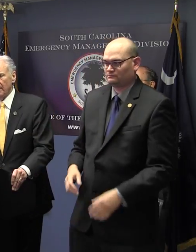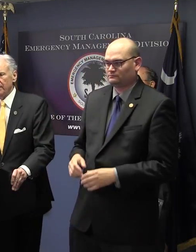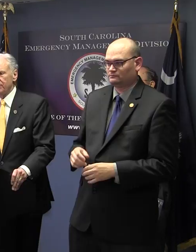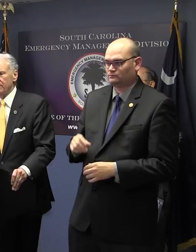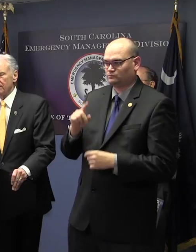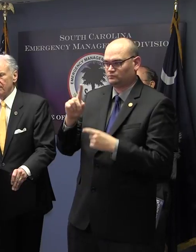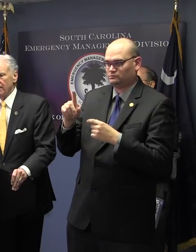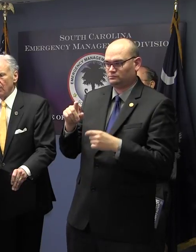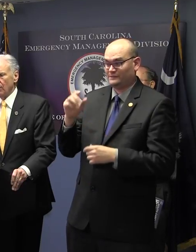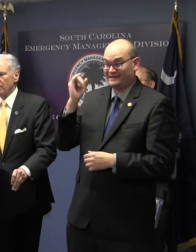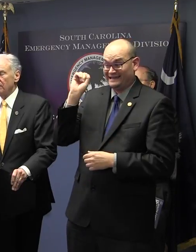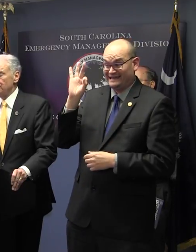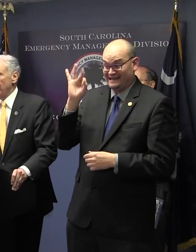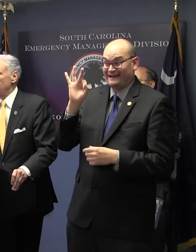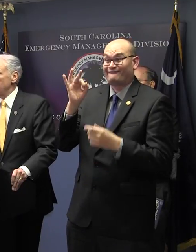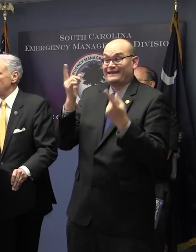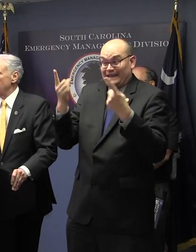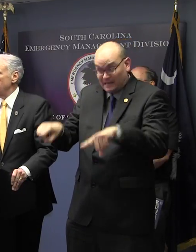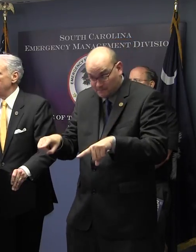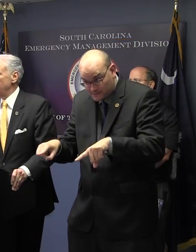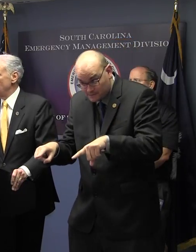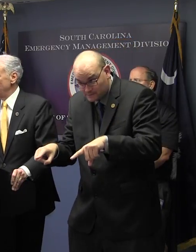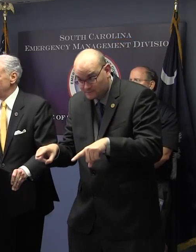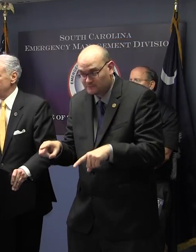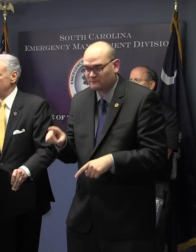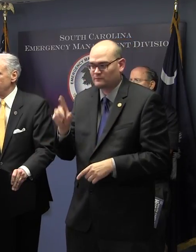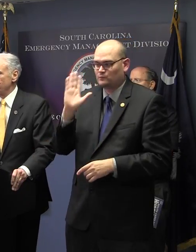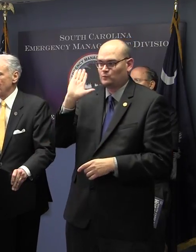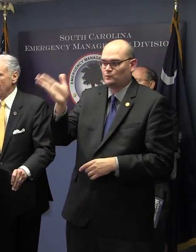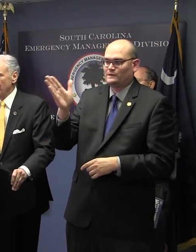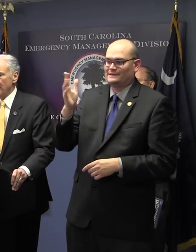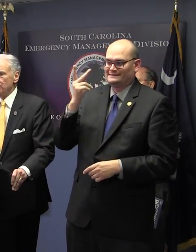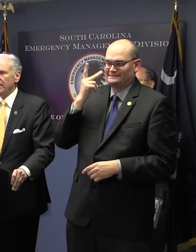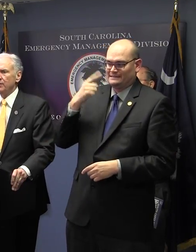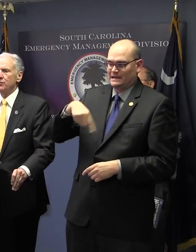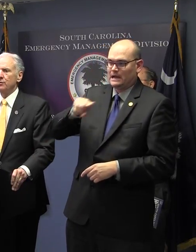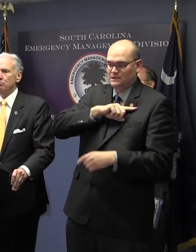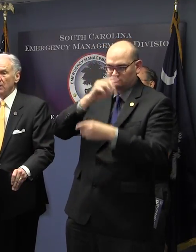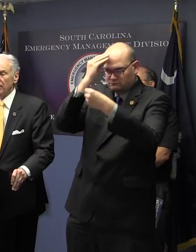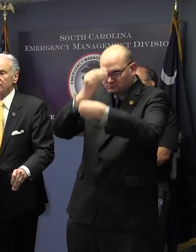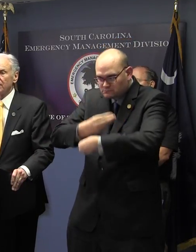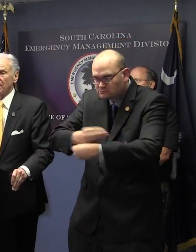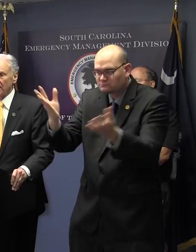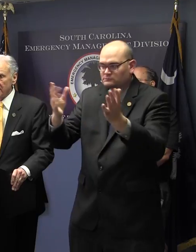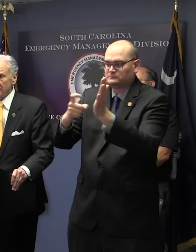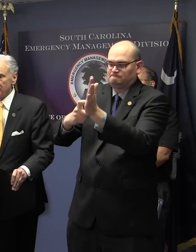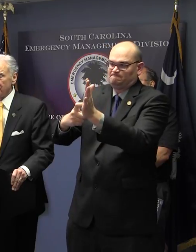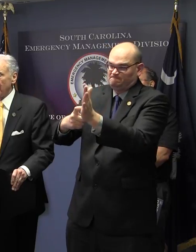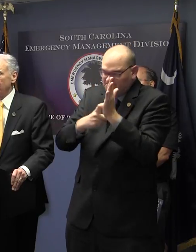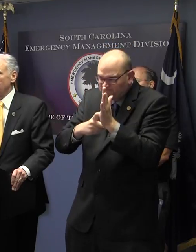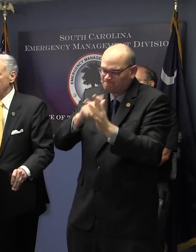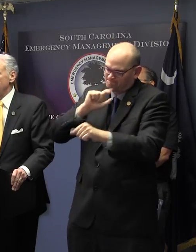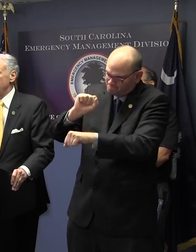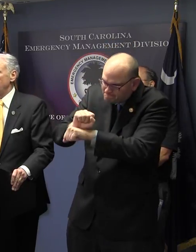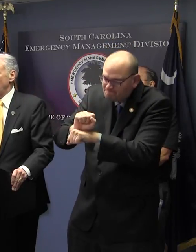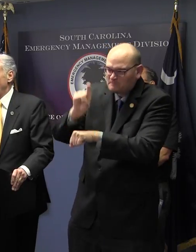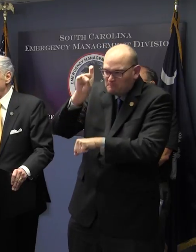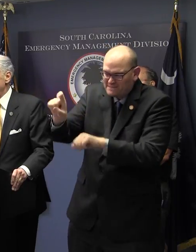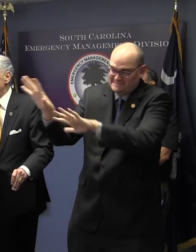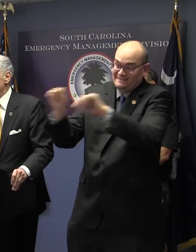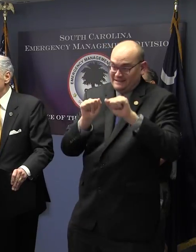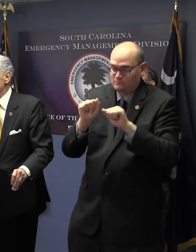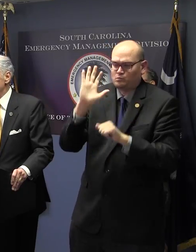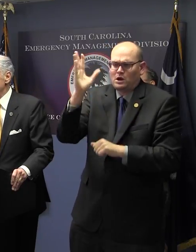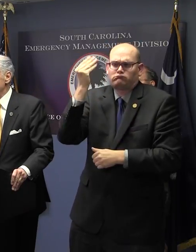I issue the order of mandatory evacuation, that means you must leave and leave